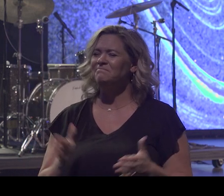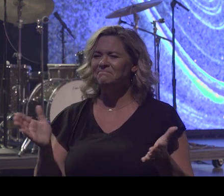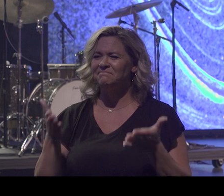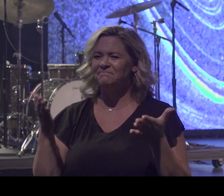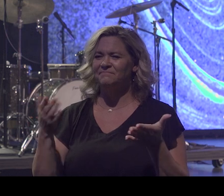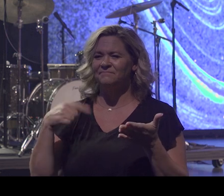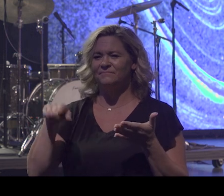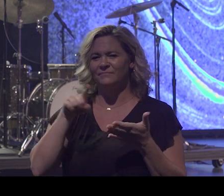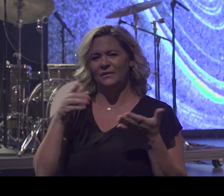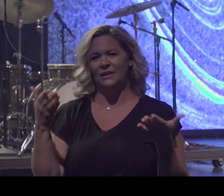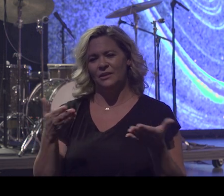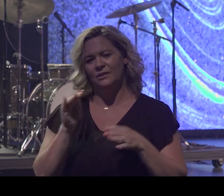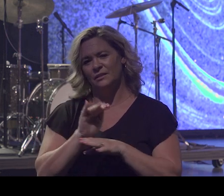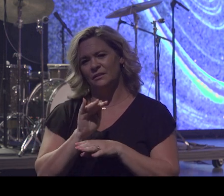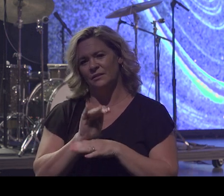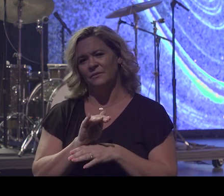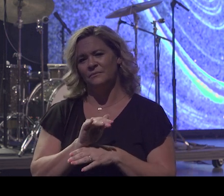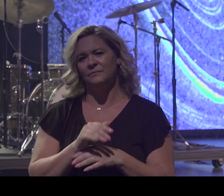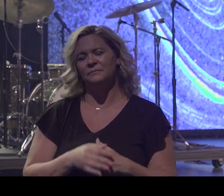tonight that today